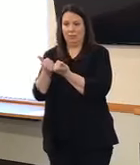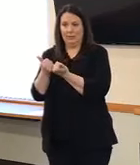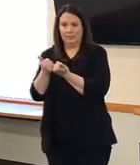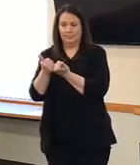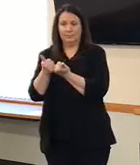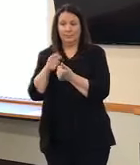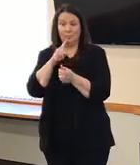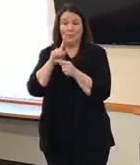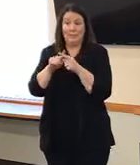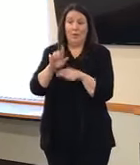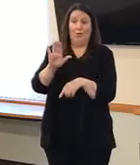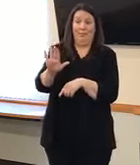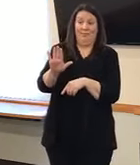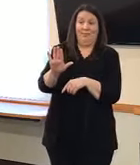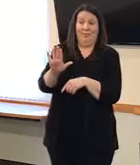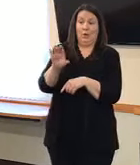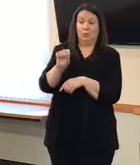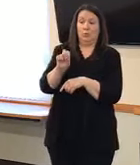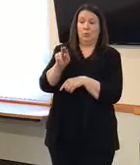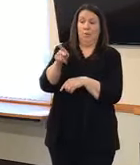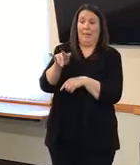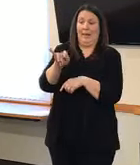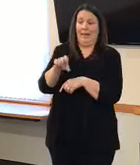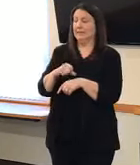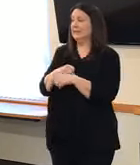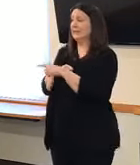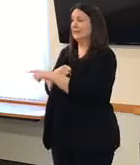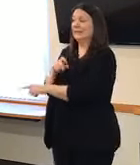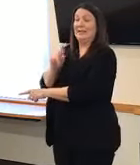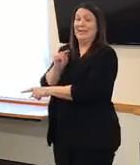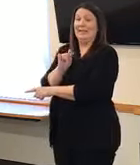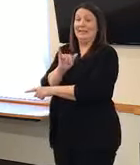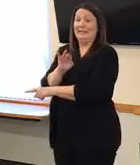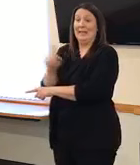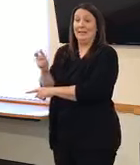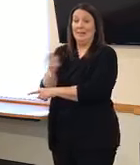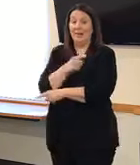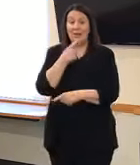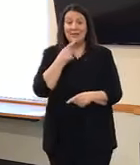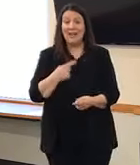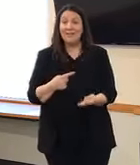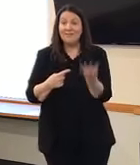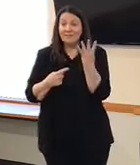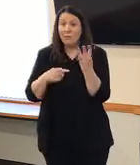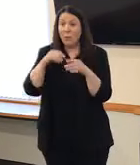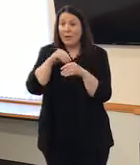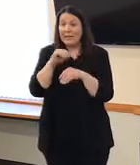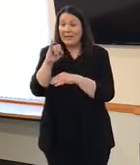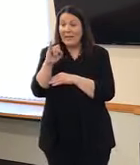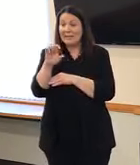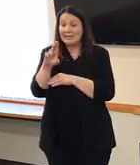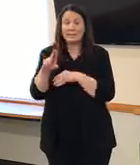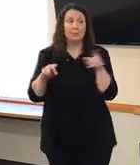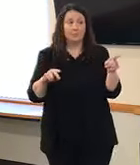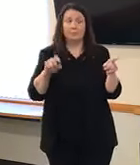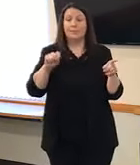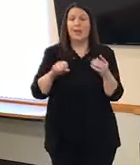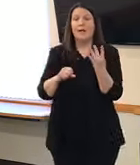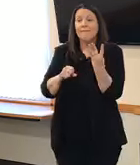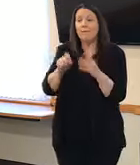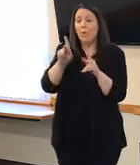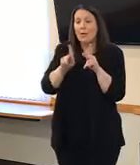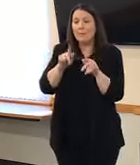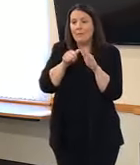dependent on them. So you mentioned there were four patients in ICU currently, is that correct? There are four persons under